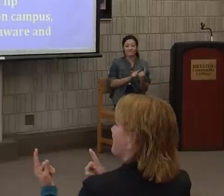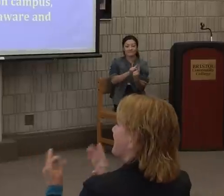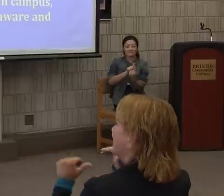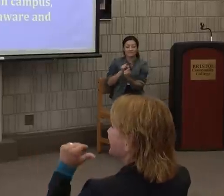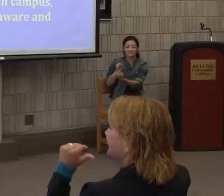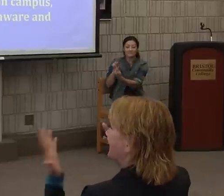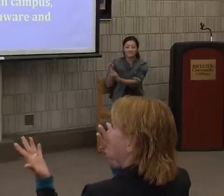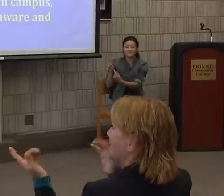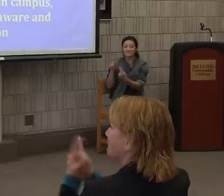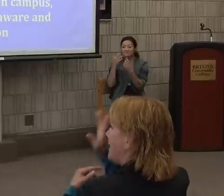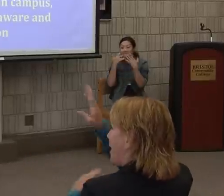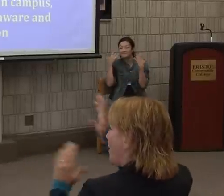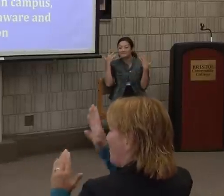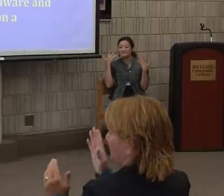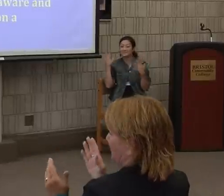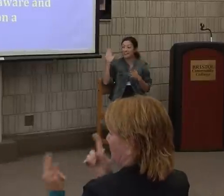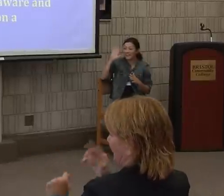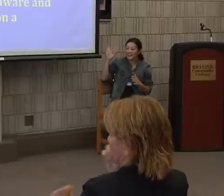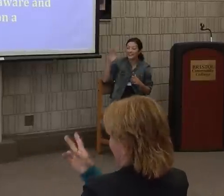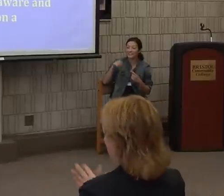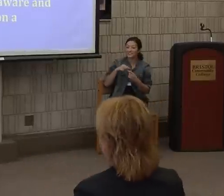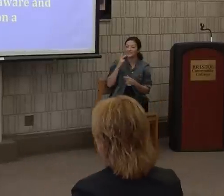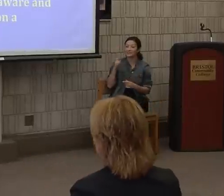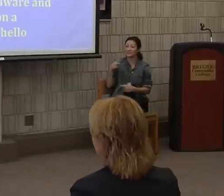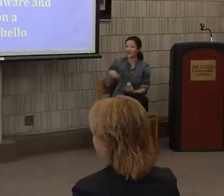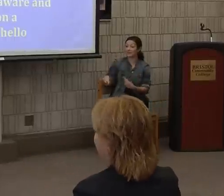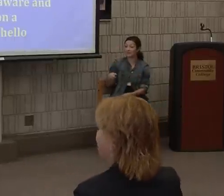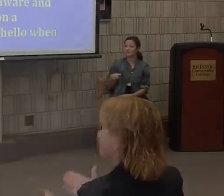face and below when they see you on campus. Thank you, everybody.